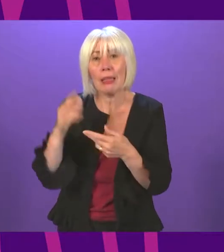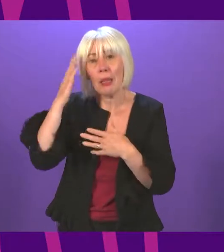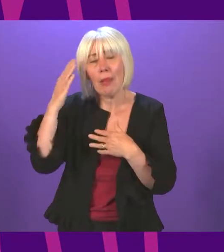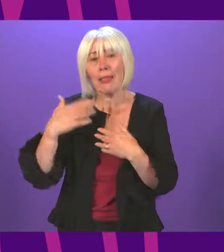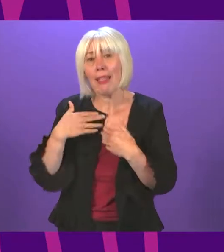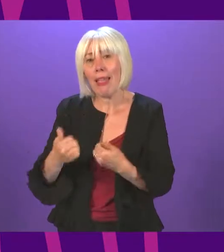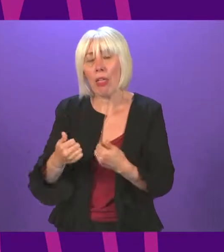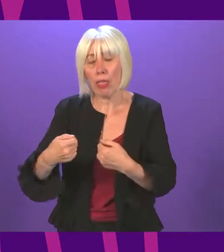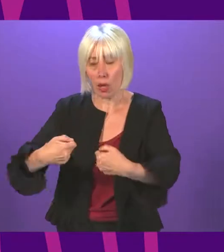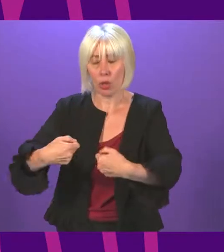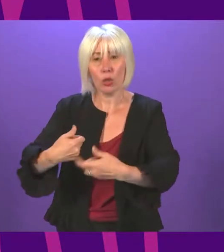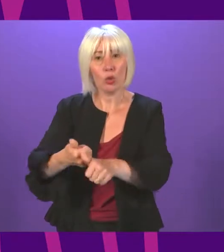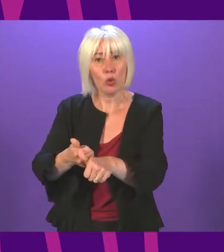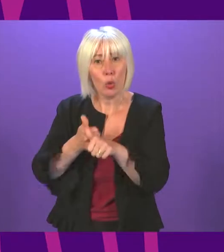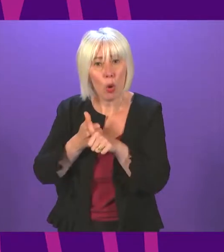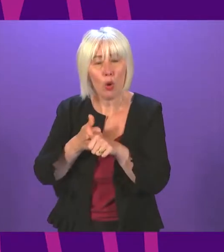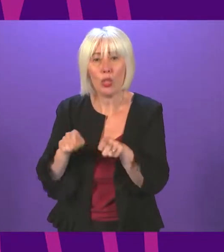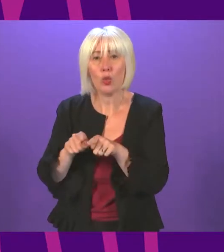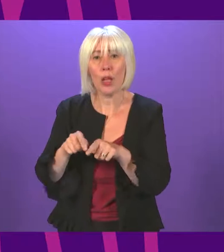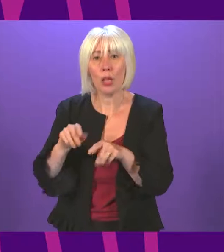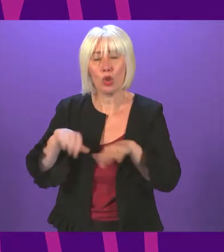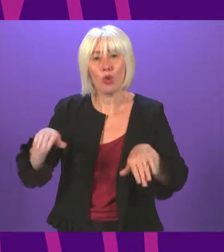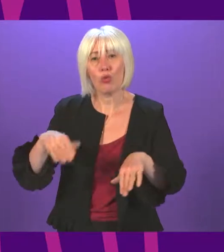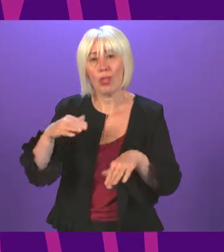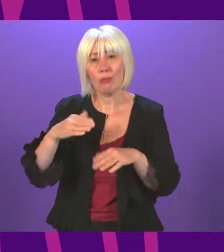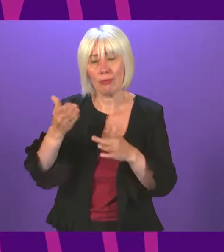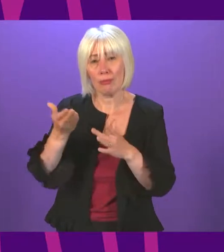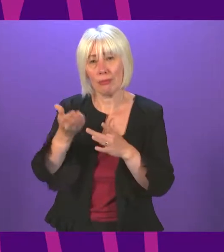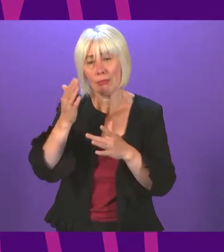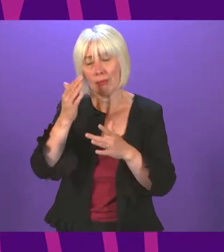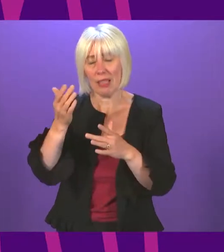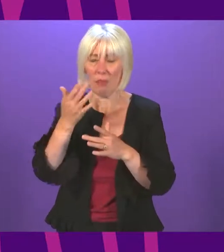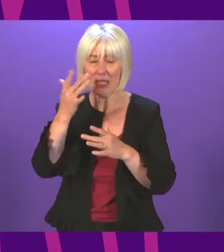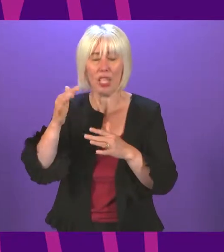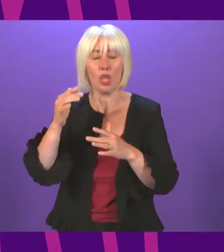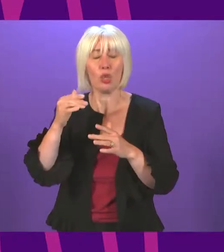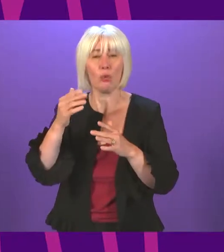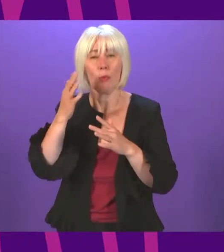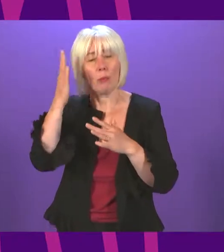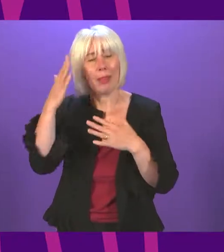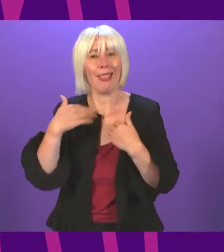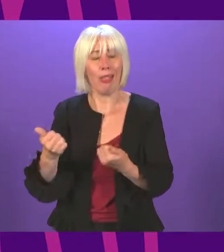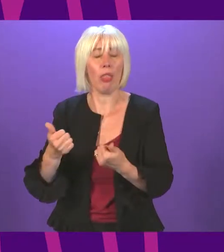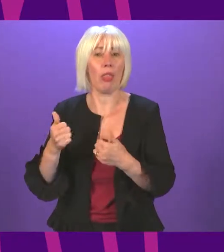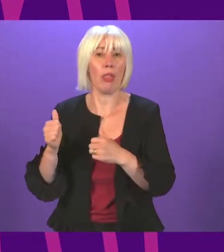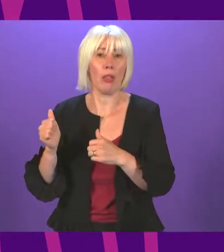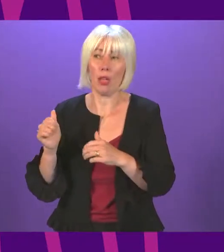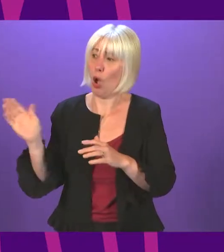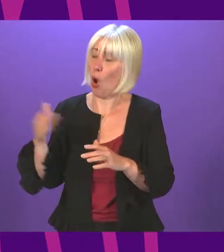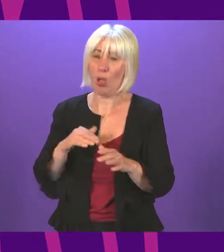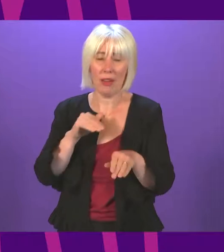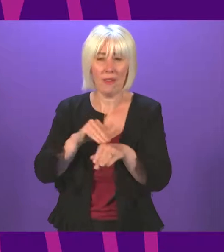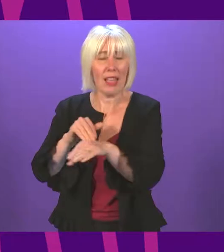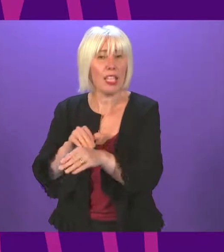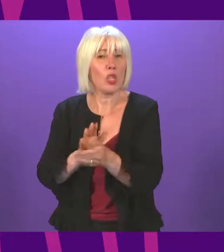support, particularly for child and adolescent mental health services. A huge backlog pre the pandemic, all exacerbated by the pandemic.